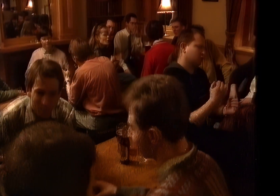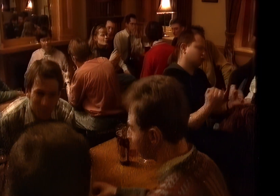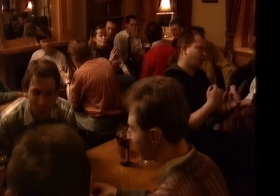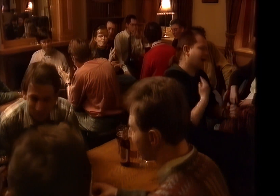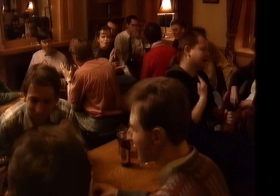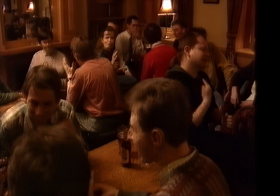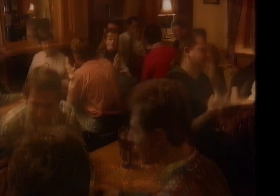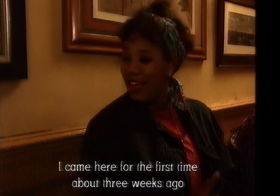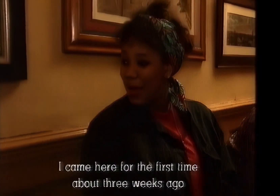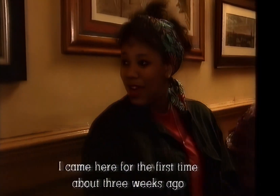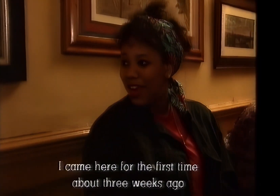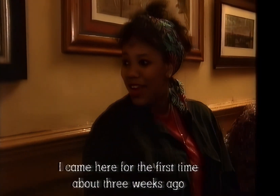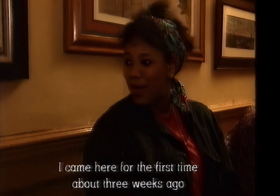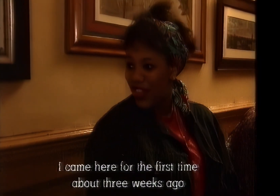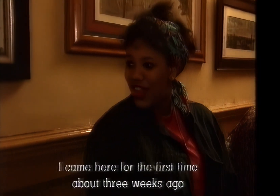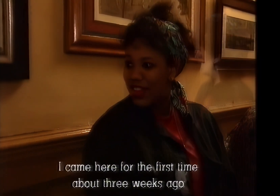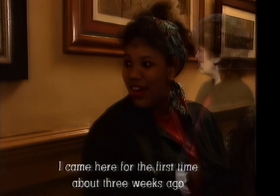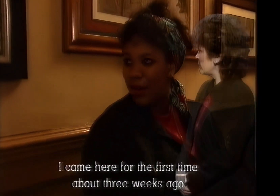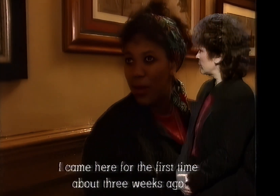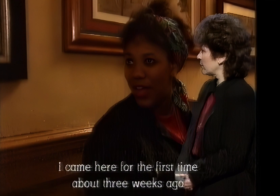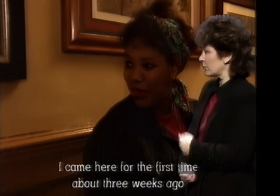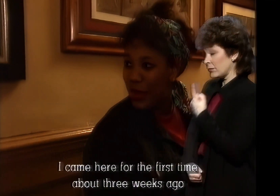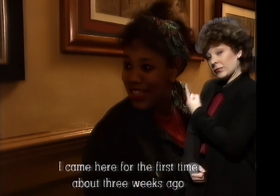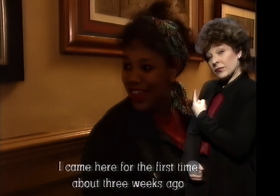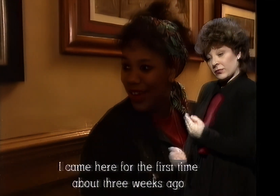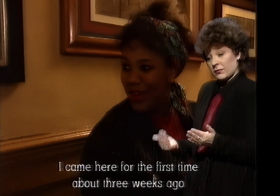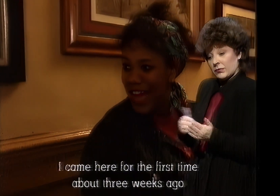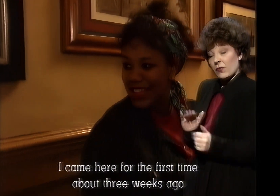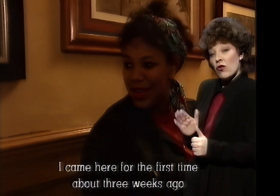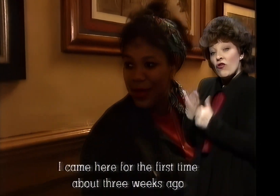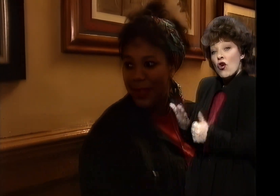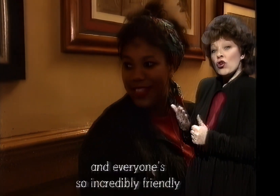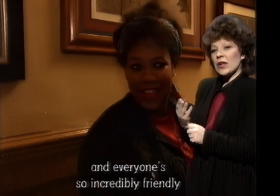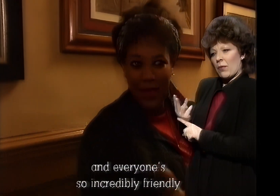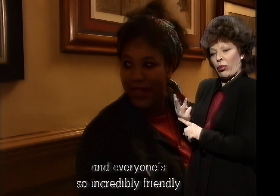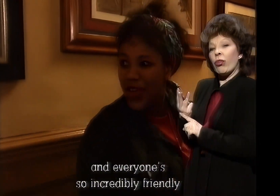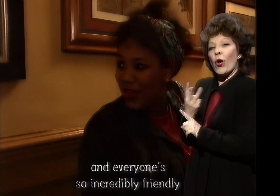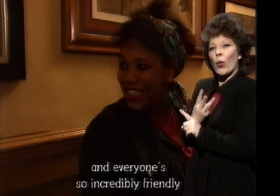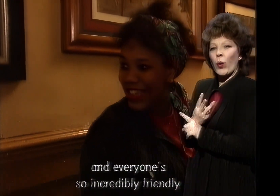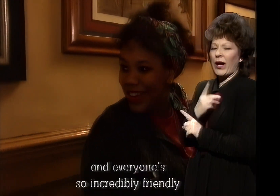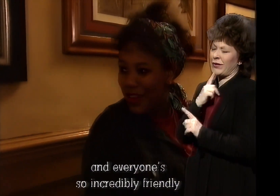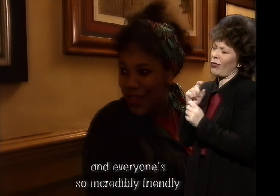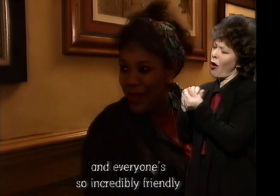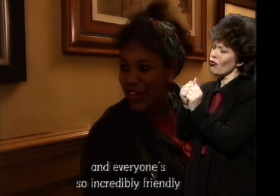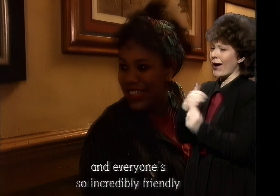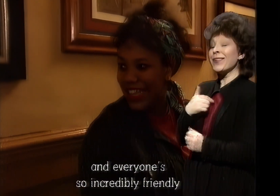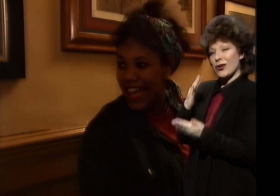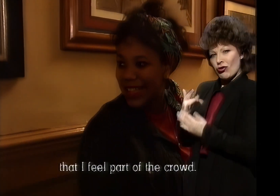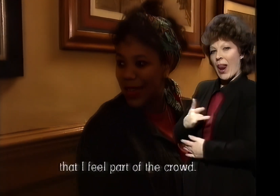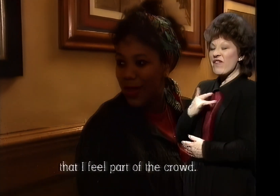I've been here for the first time. About three weeks ago. And everyone's so friendly. Incredibly friendly. And I